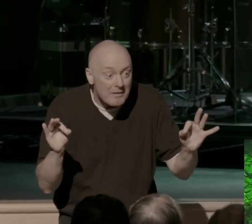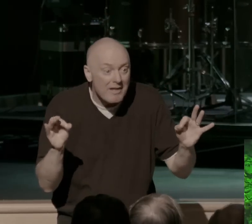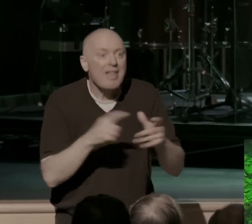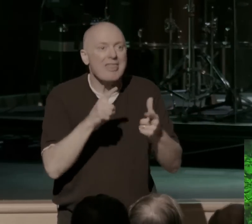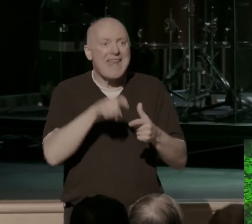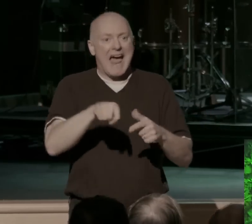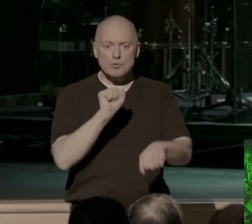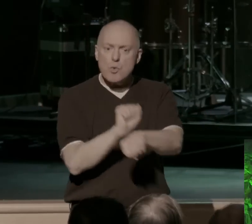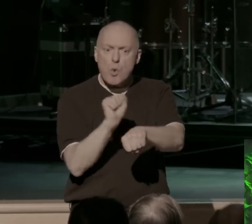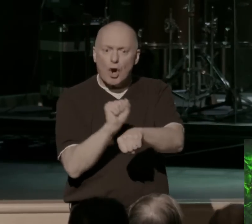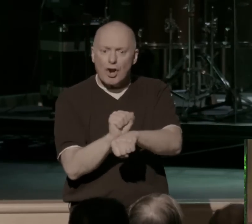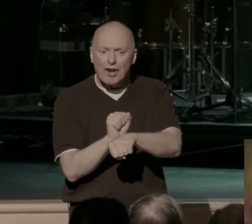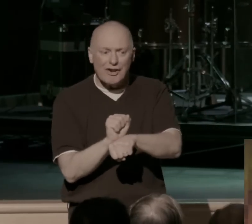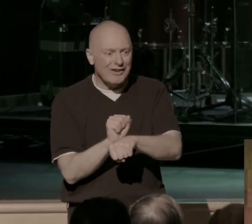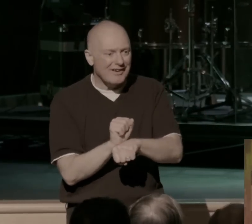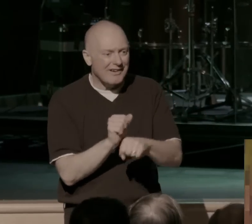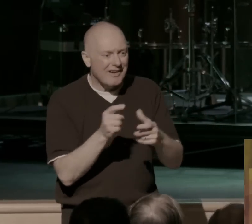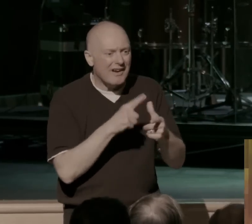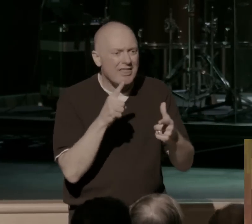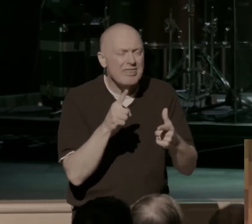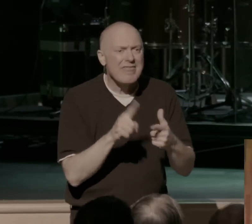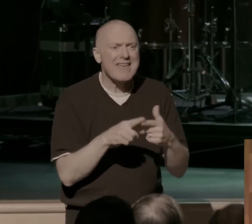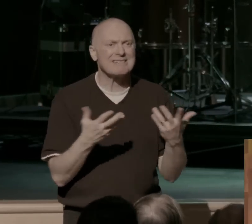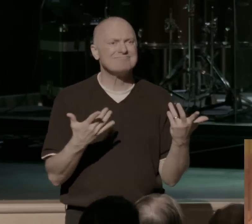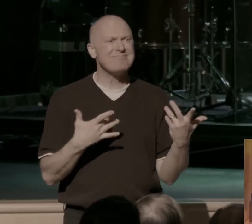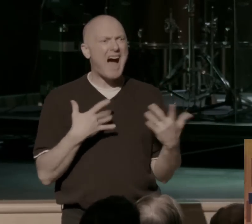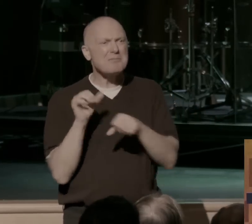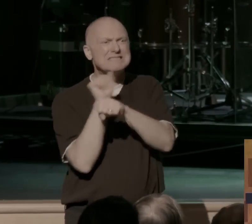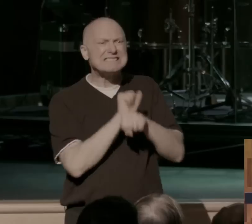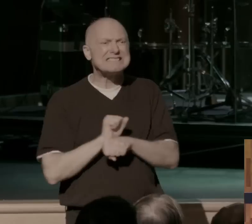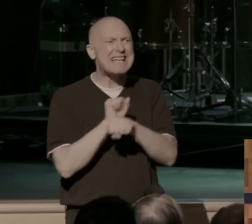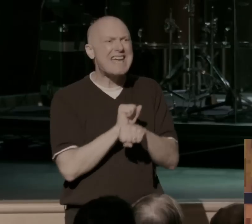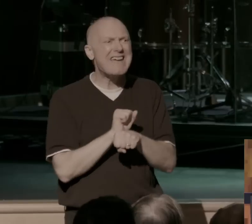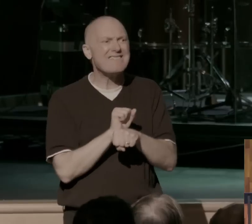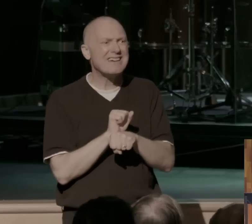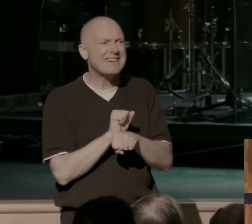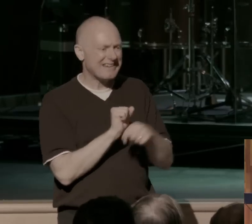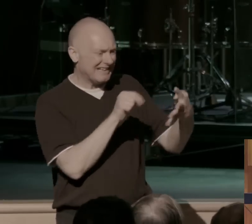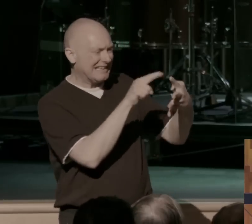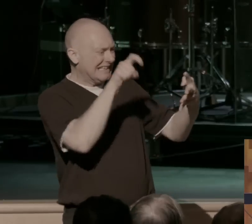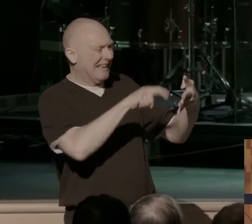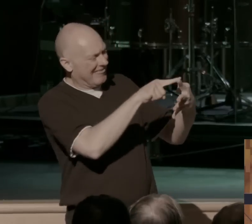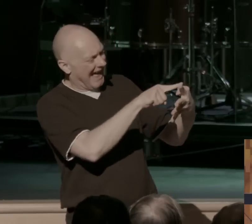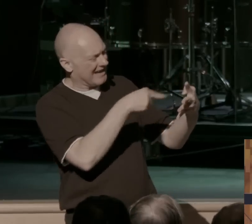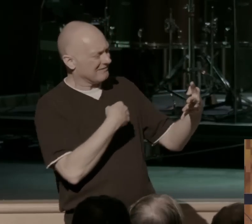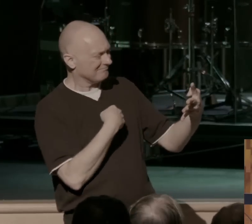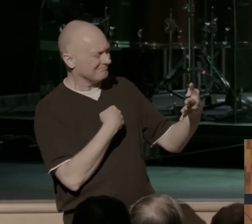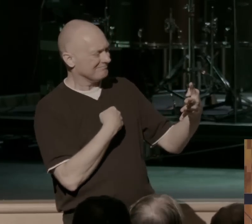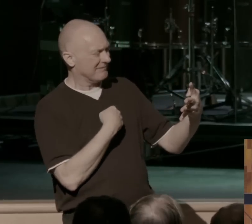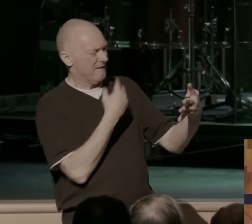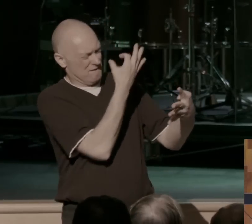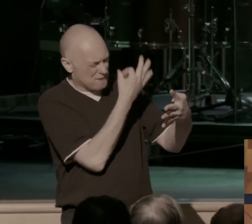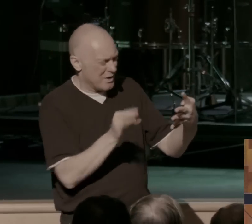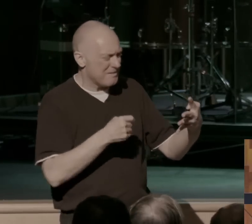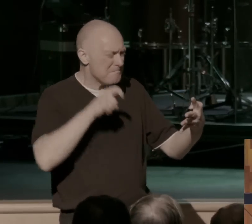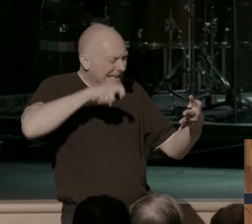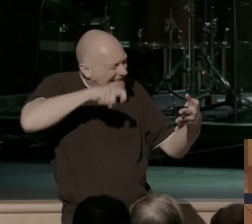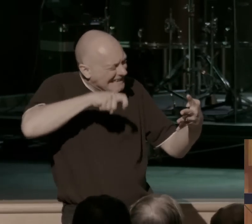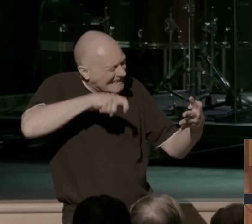that. It has to reach down to those places where you are enslaved. It has to provide an answer to the biggest, deepest, darkest needs in your heart.